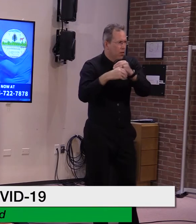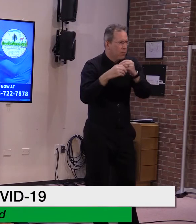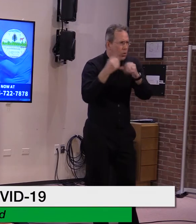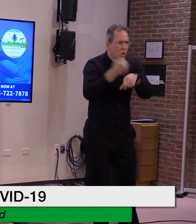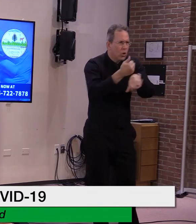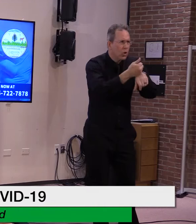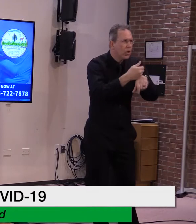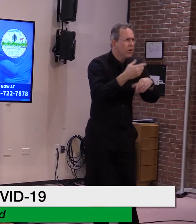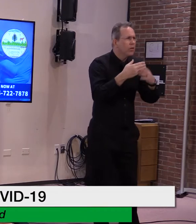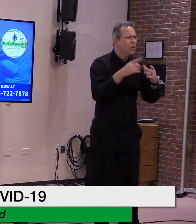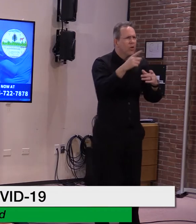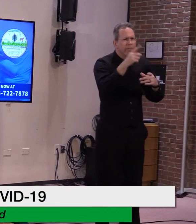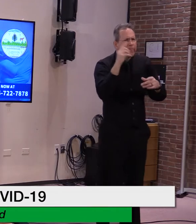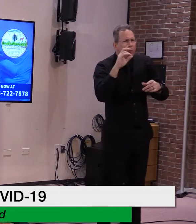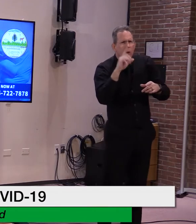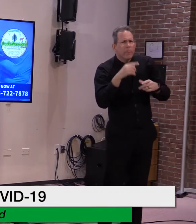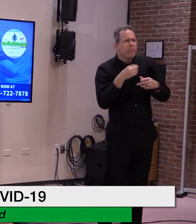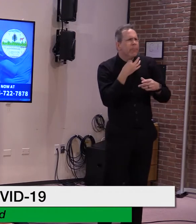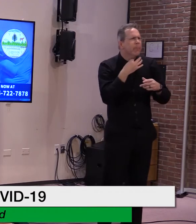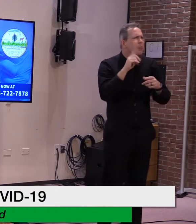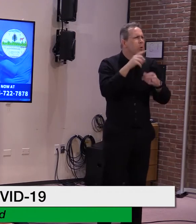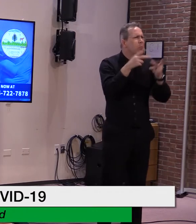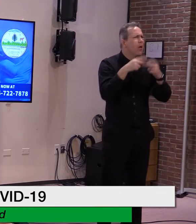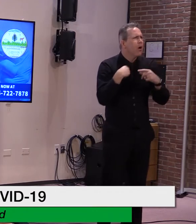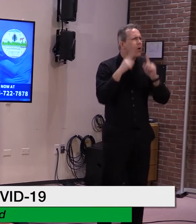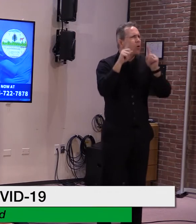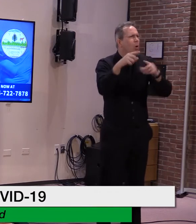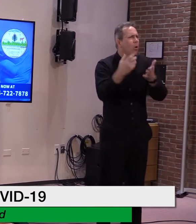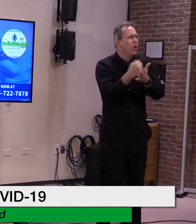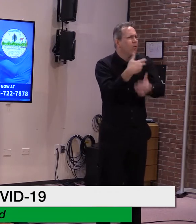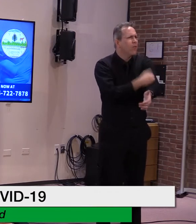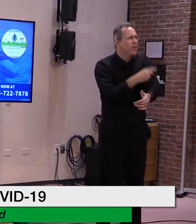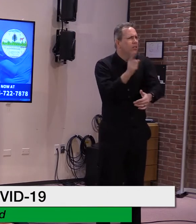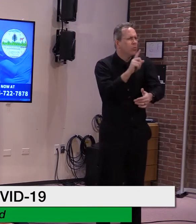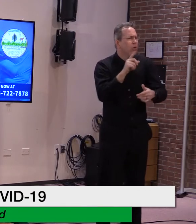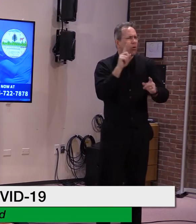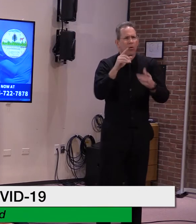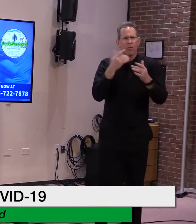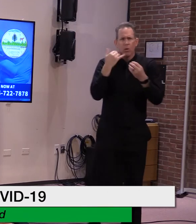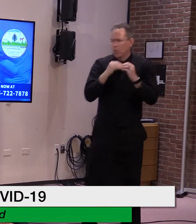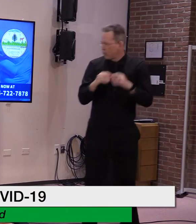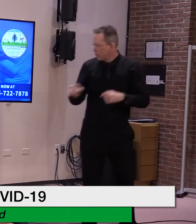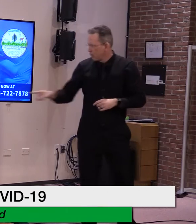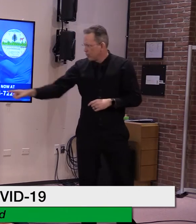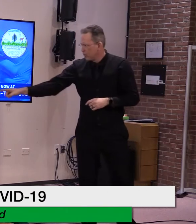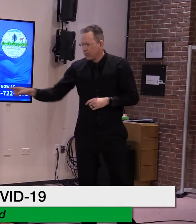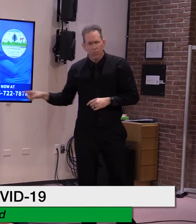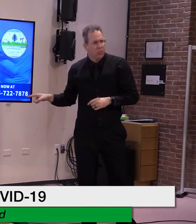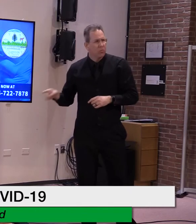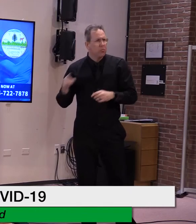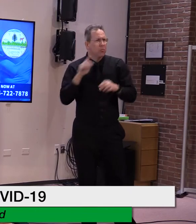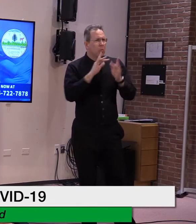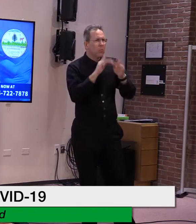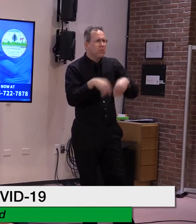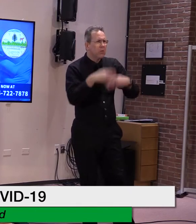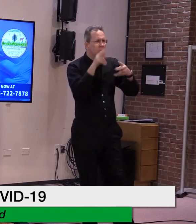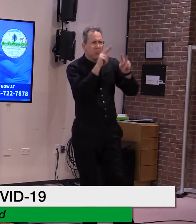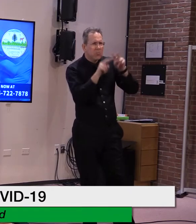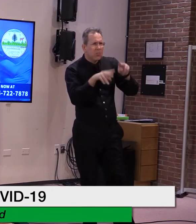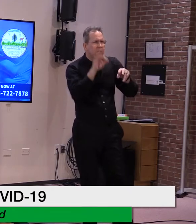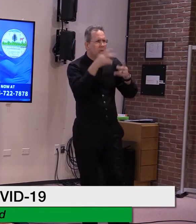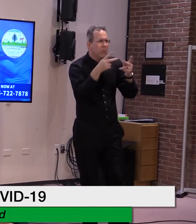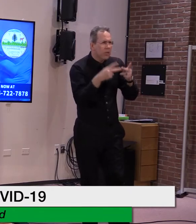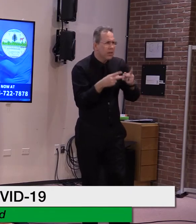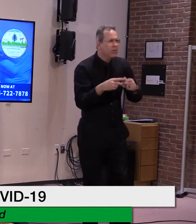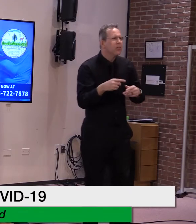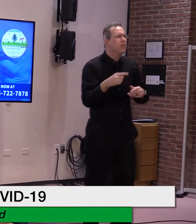Once again, thank you for all that you do to help protect yourself, your loved ones, and your community. And